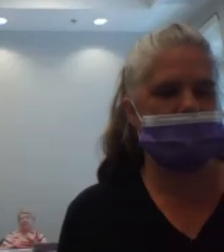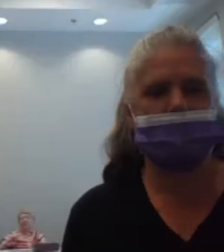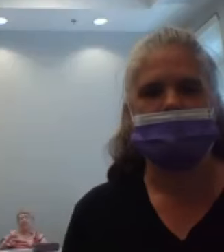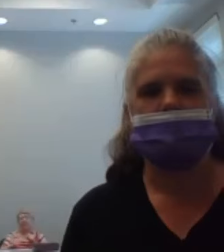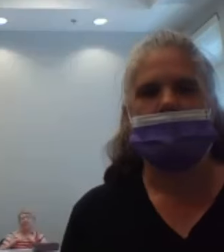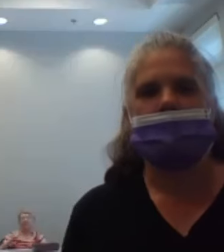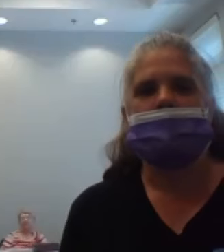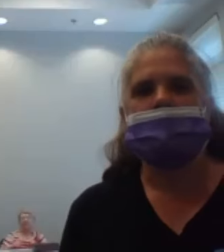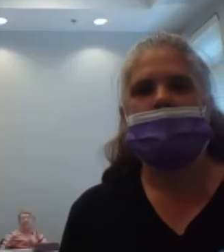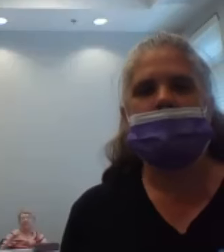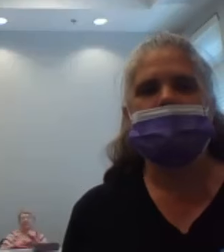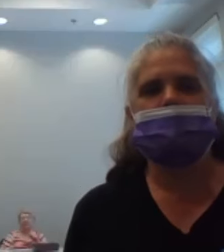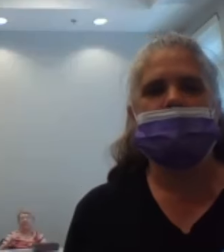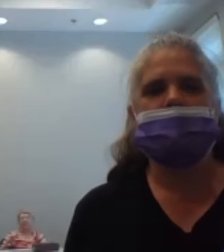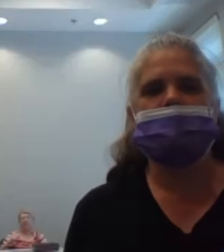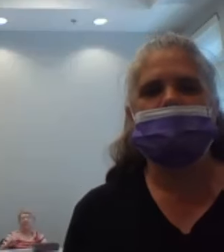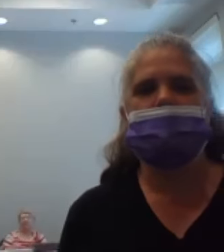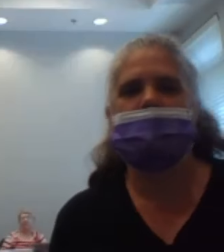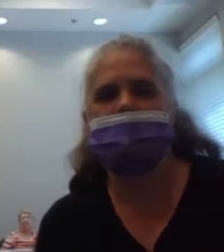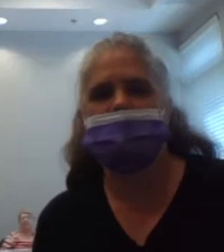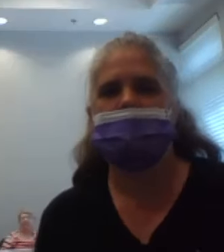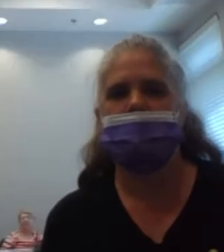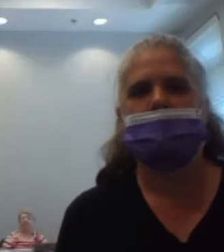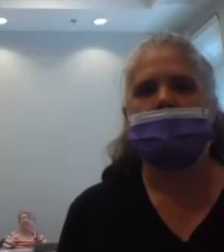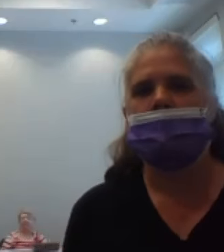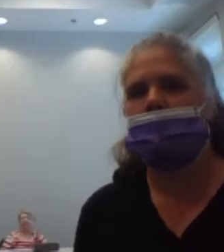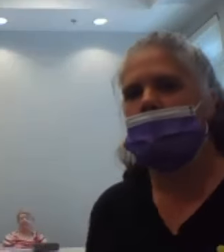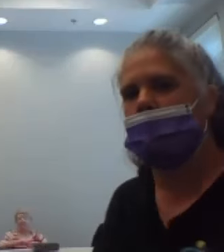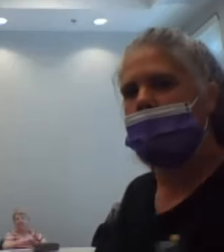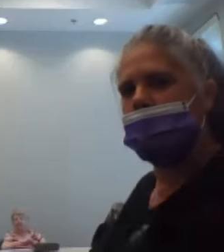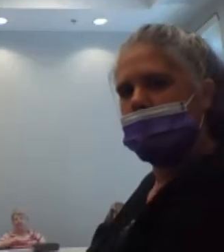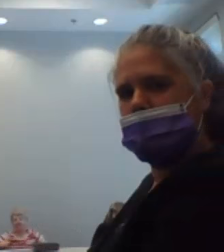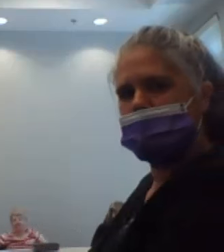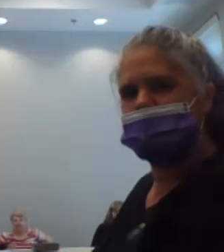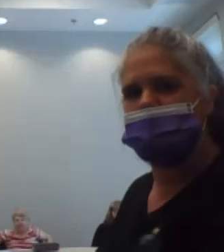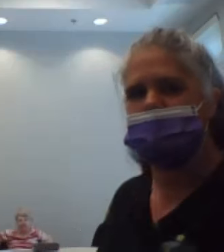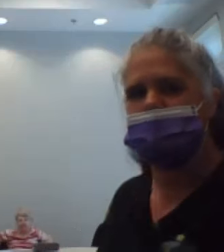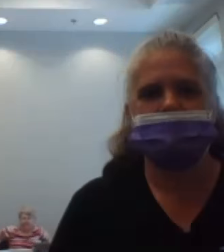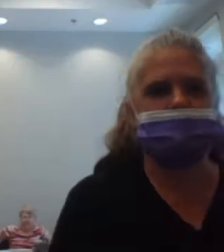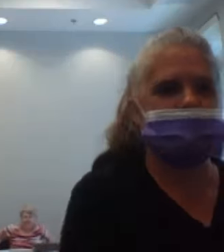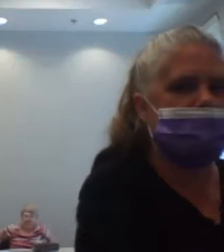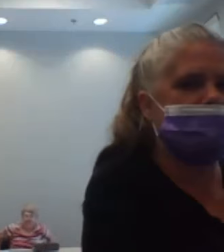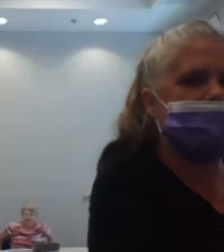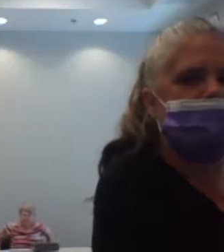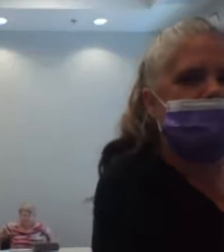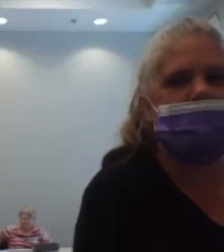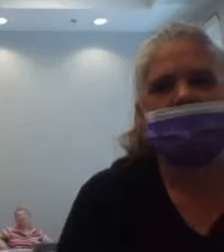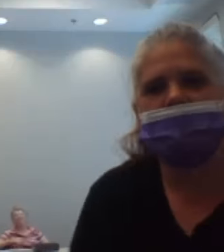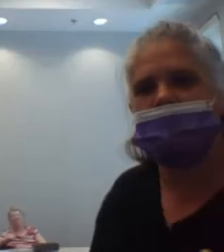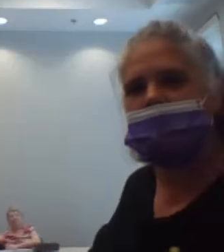Next, we're going to twist. One, two, three,